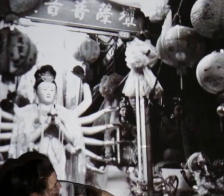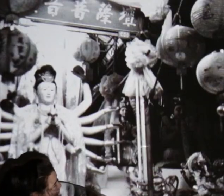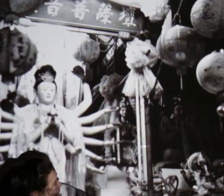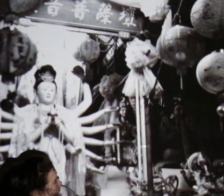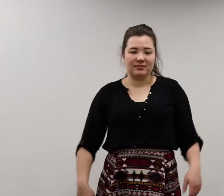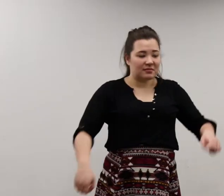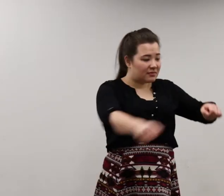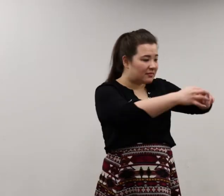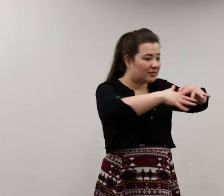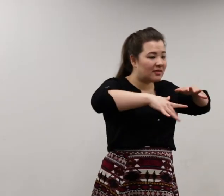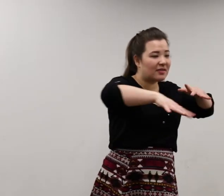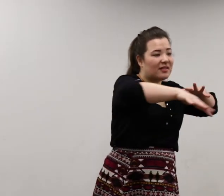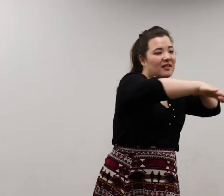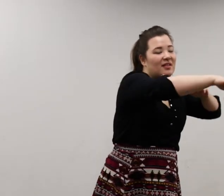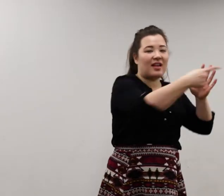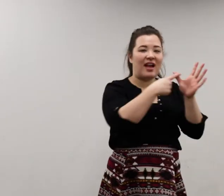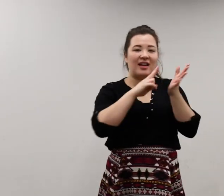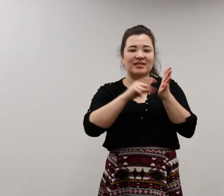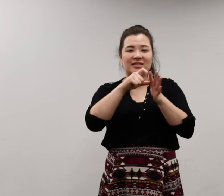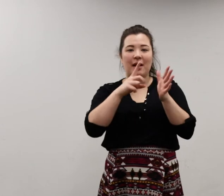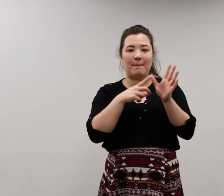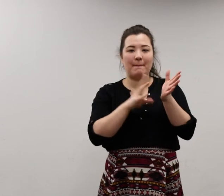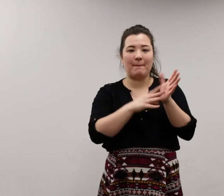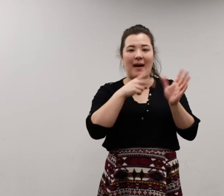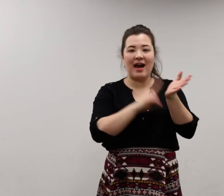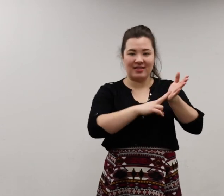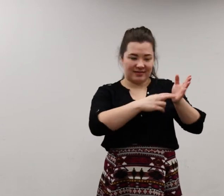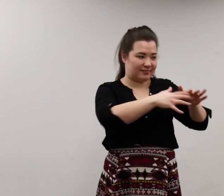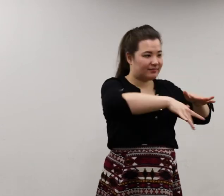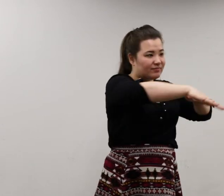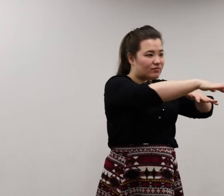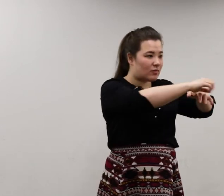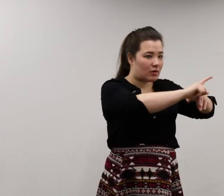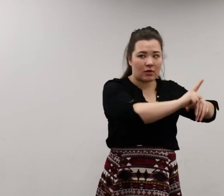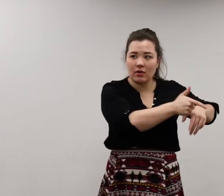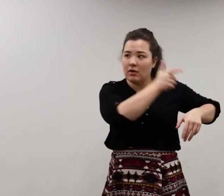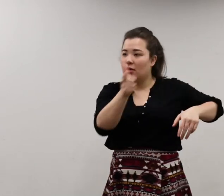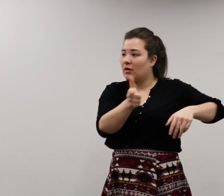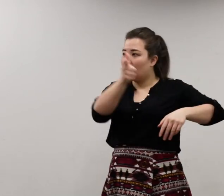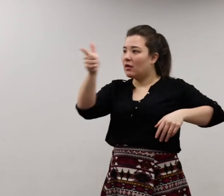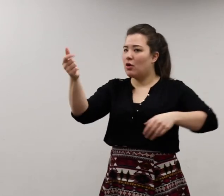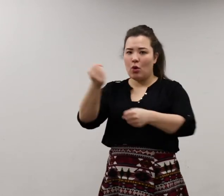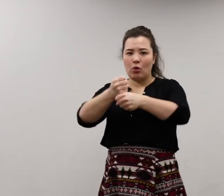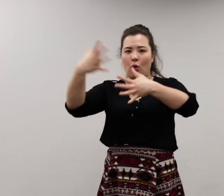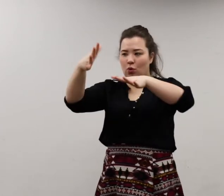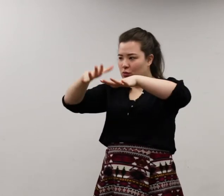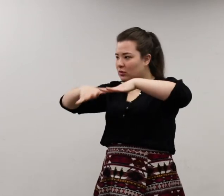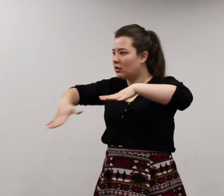From the Andaman sea, to the golden plains, the